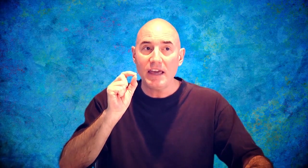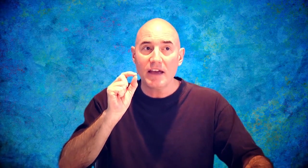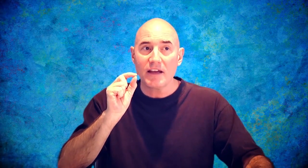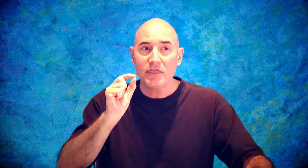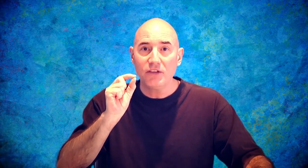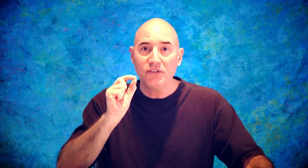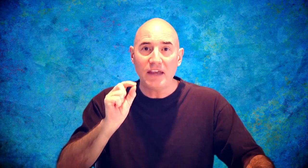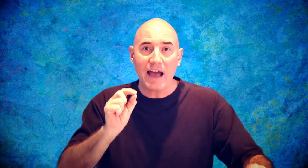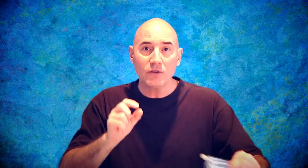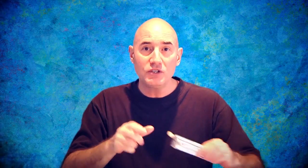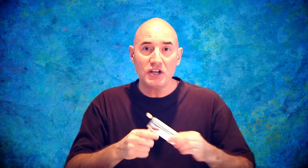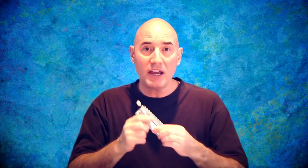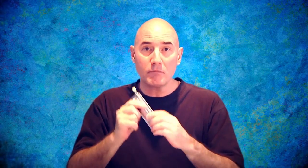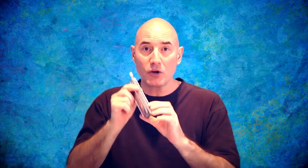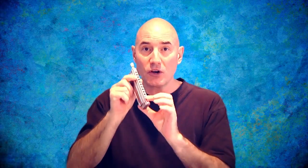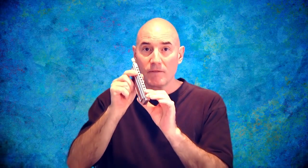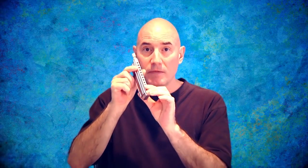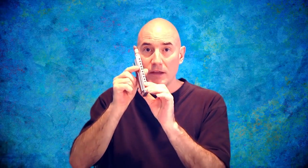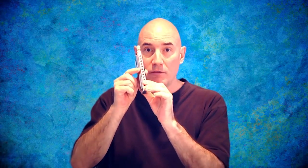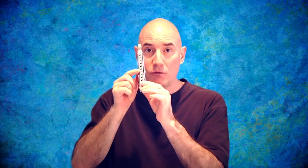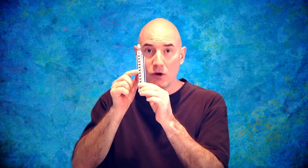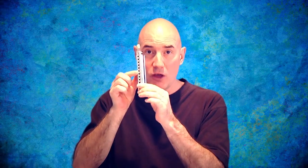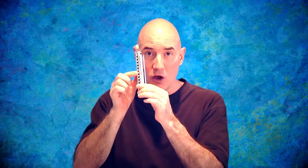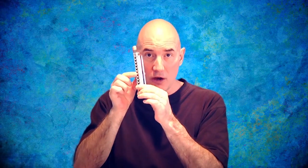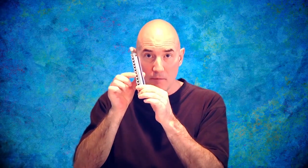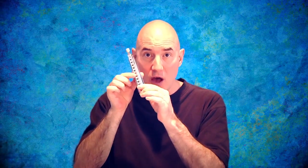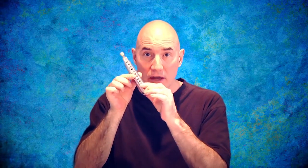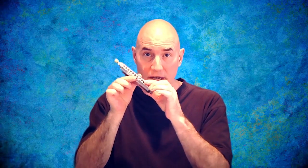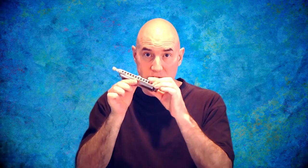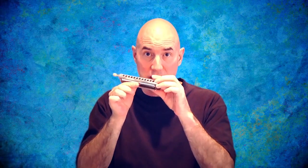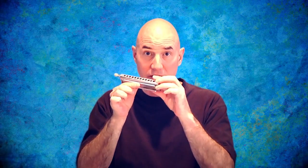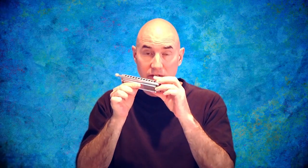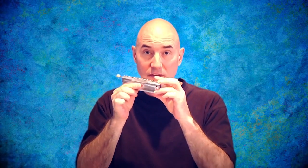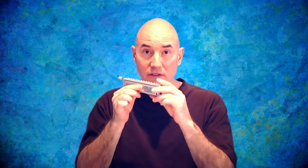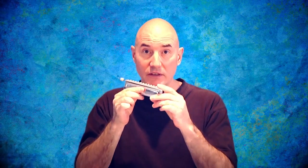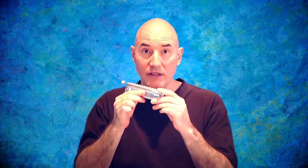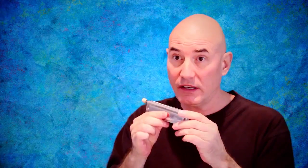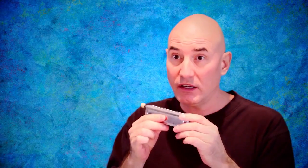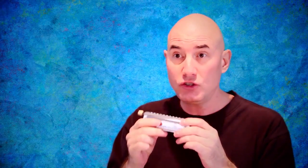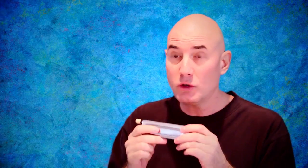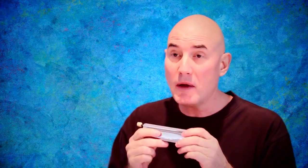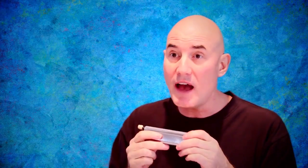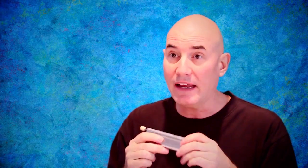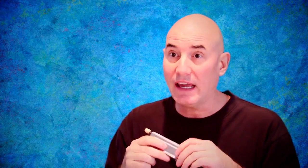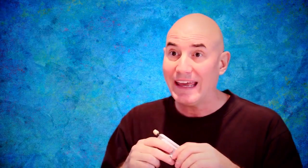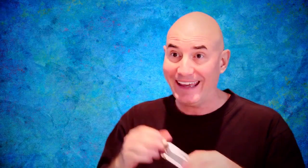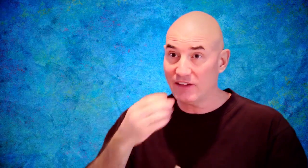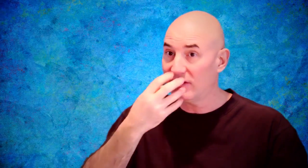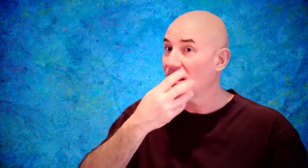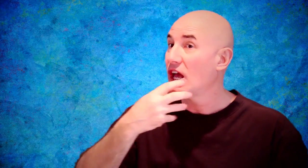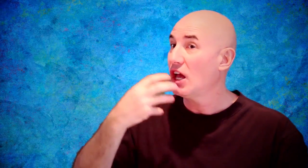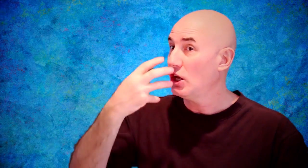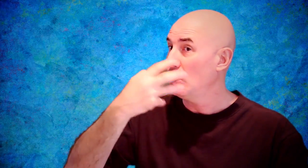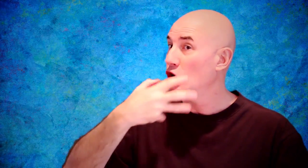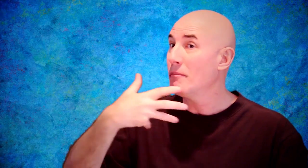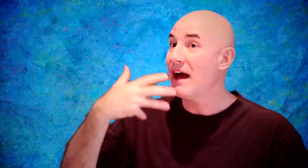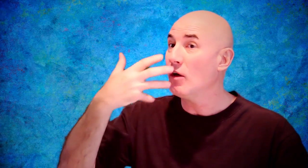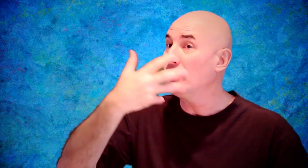sound chamber for the harmonica is your body. It's your mouth